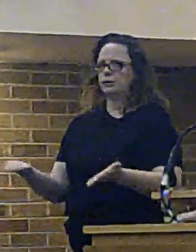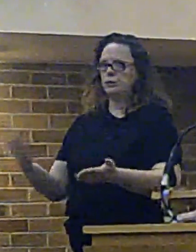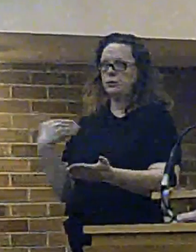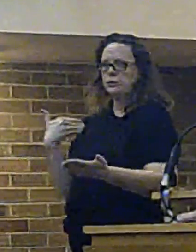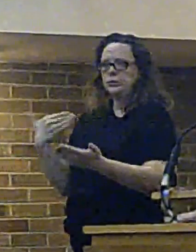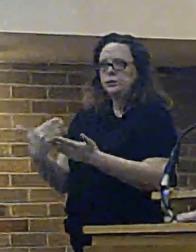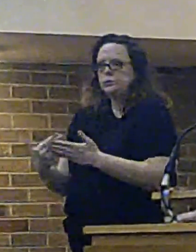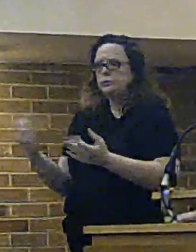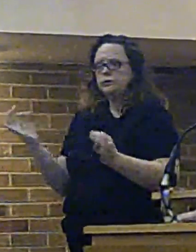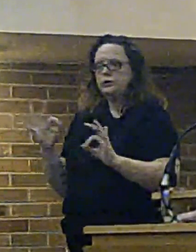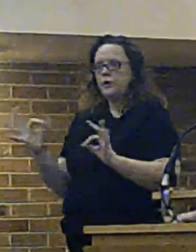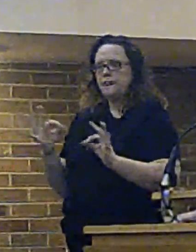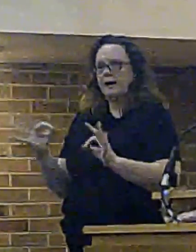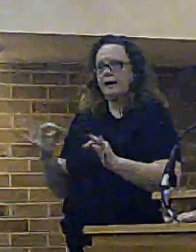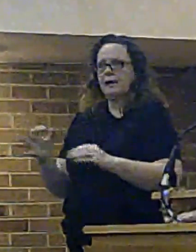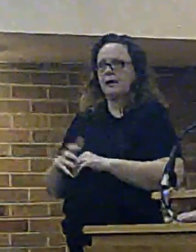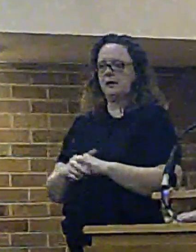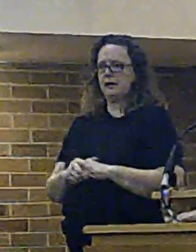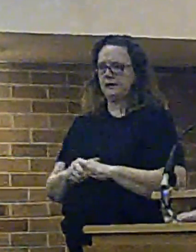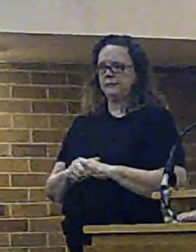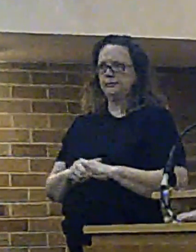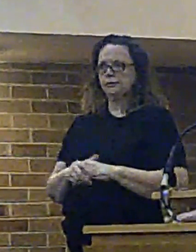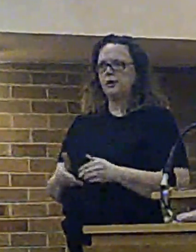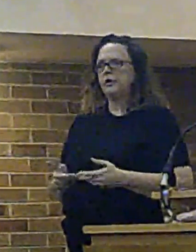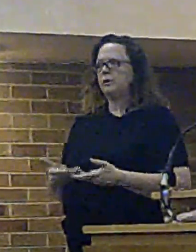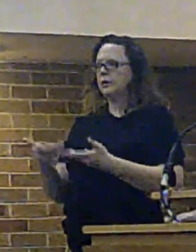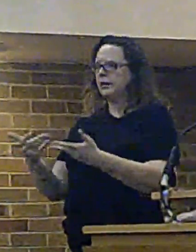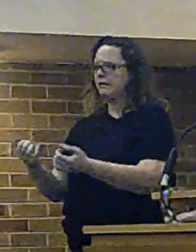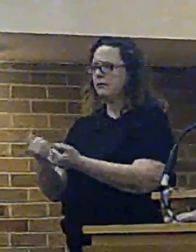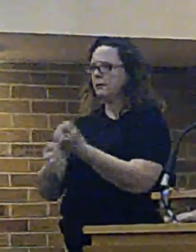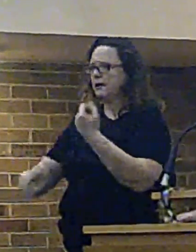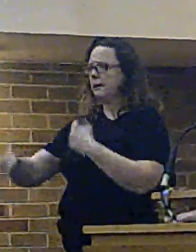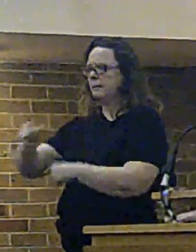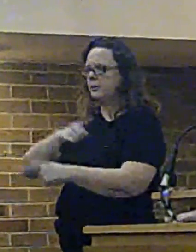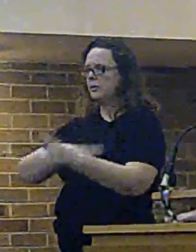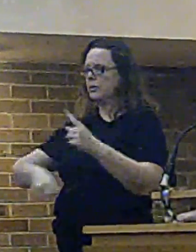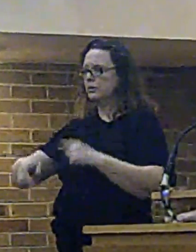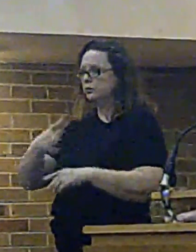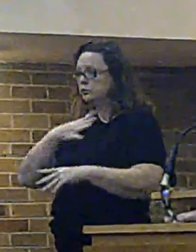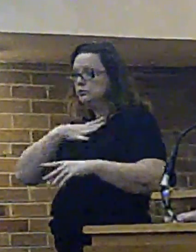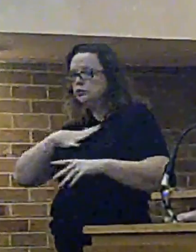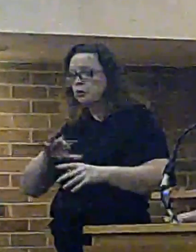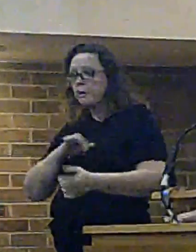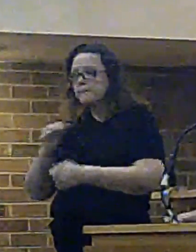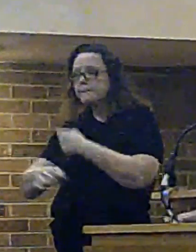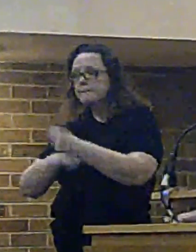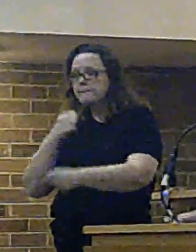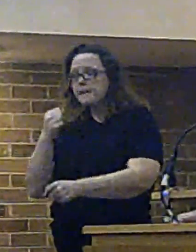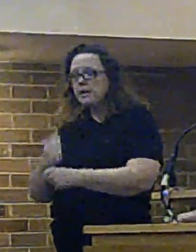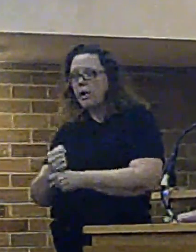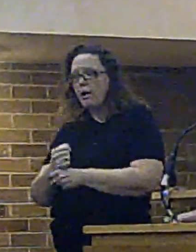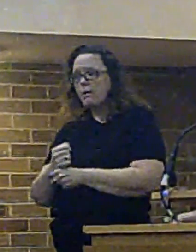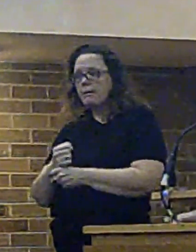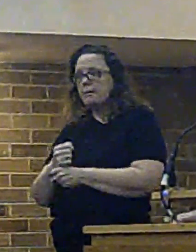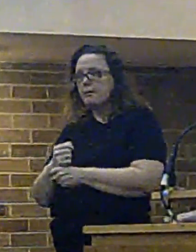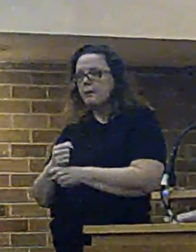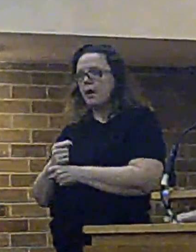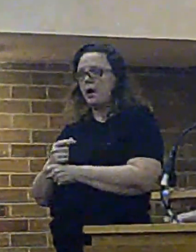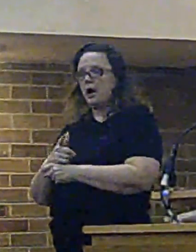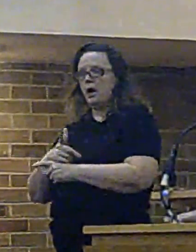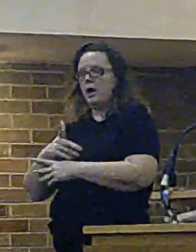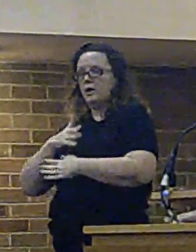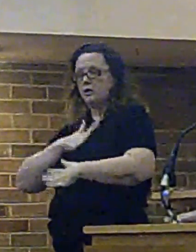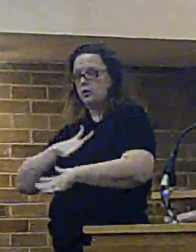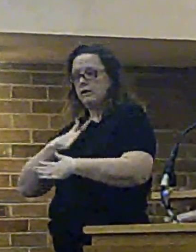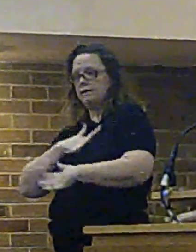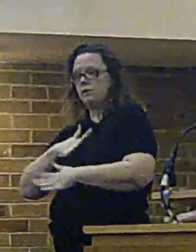point. What we have done is given people what I would term the Sicilian choice. They either leave on enhanced terms or